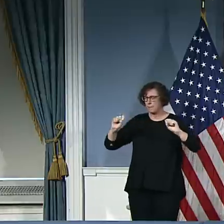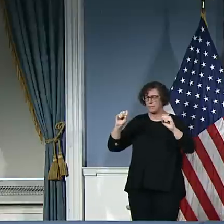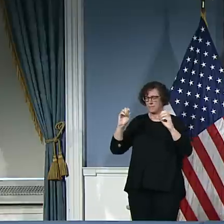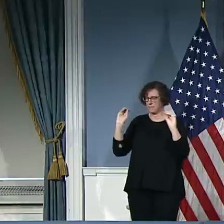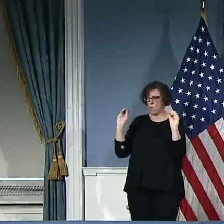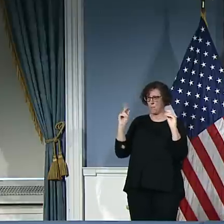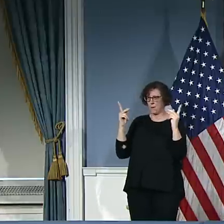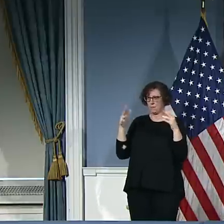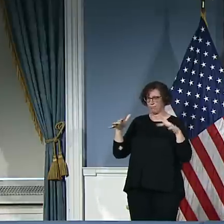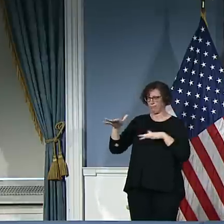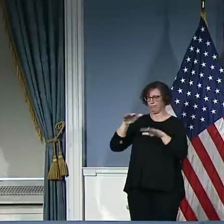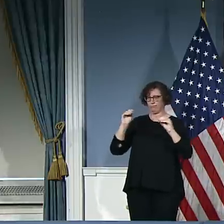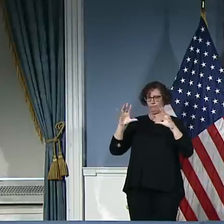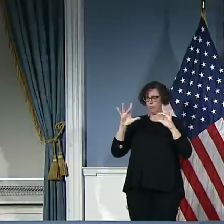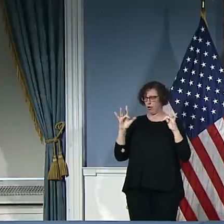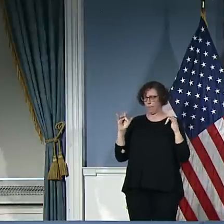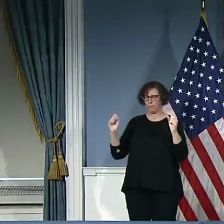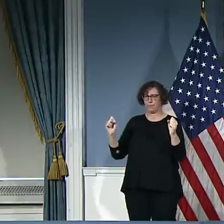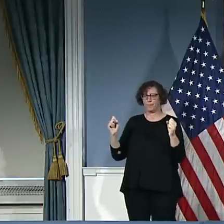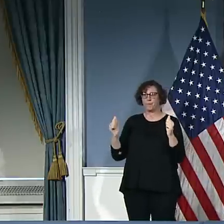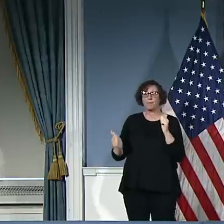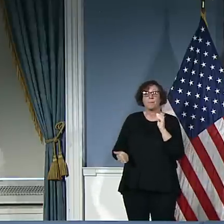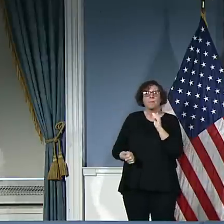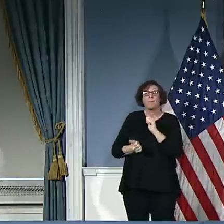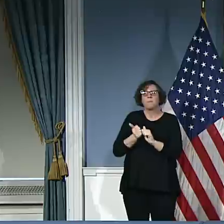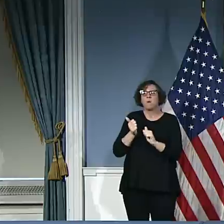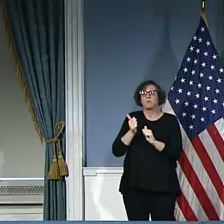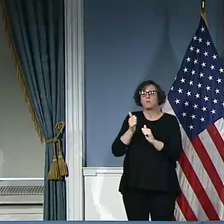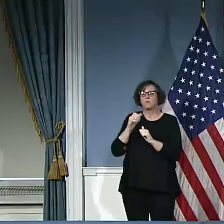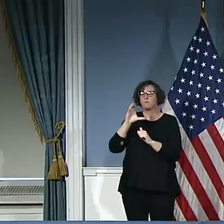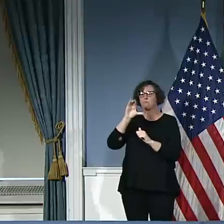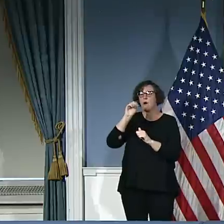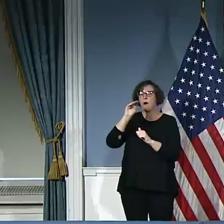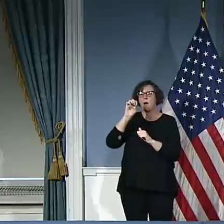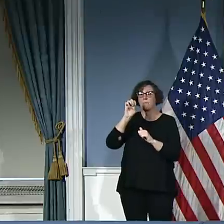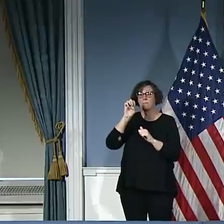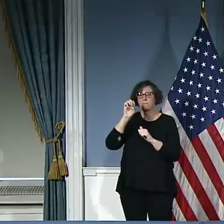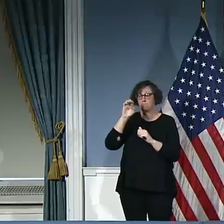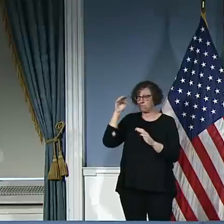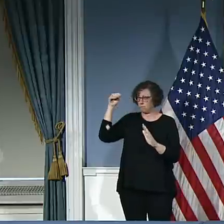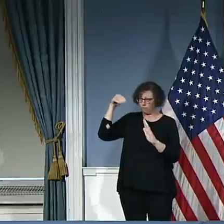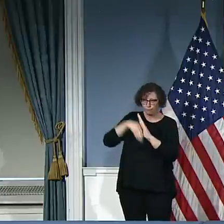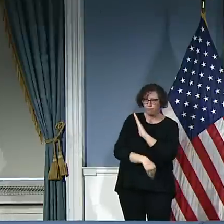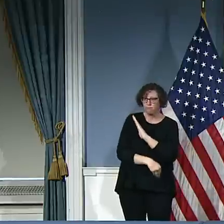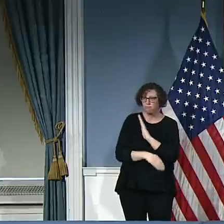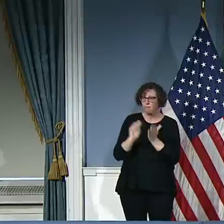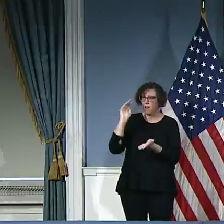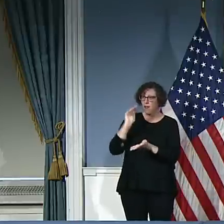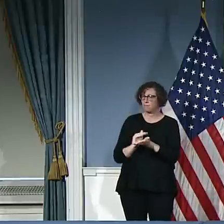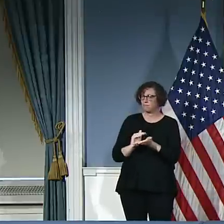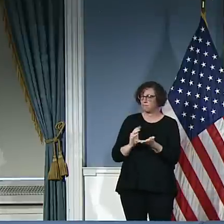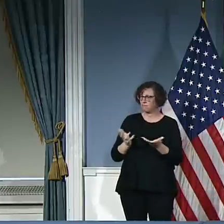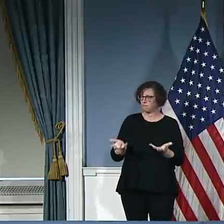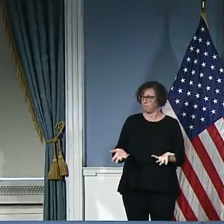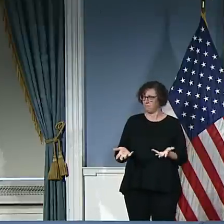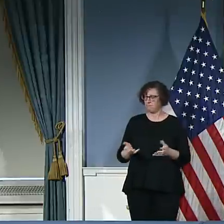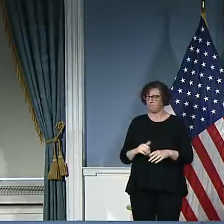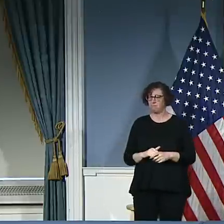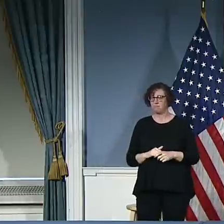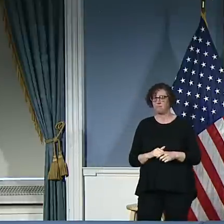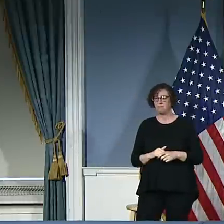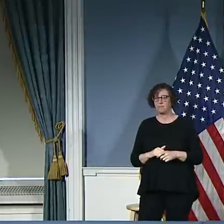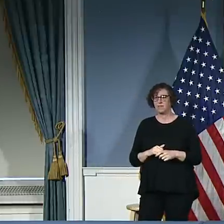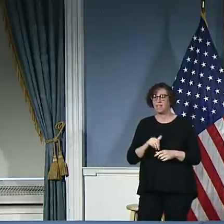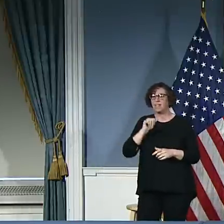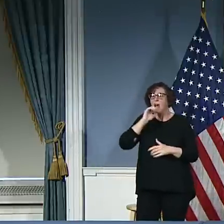say, of crime. Is it universal? It's not universal. We still have some shootings that we have to address. You